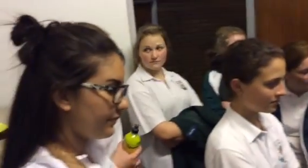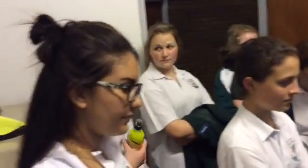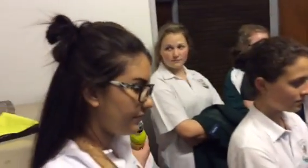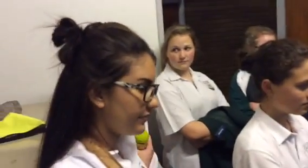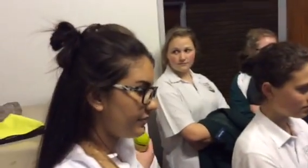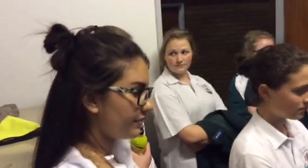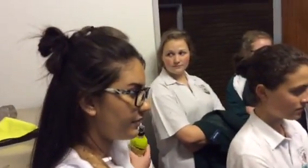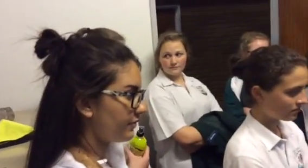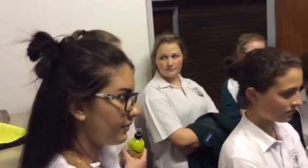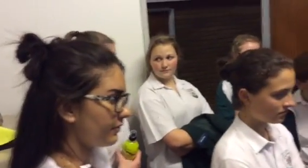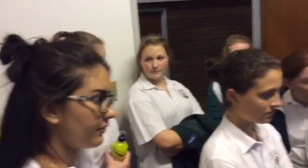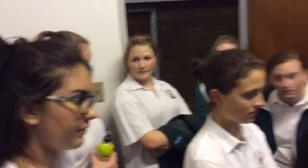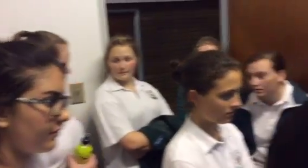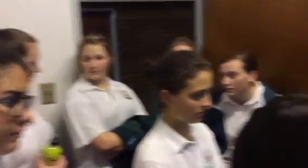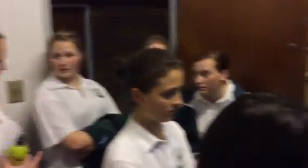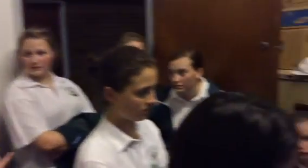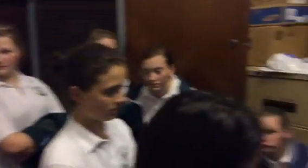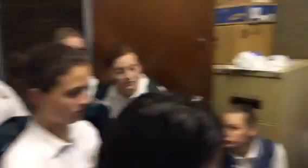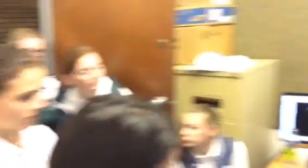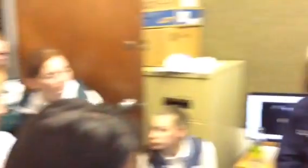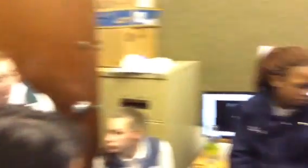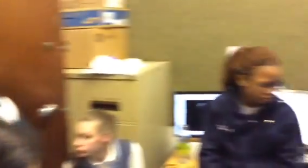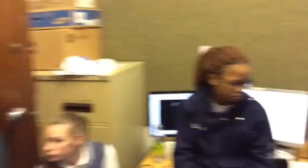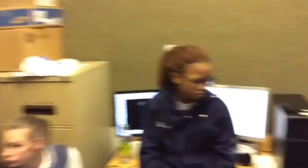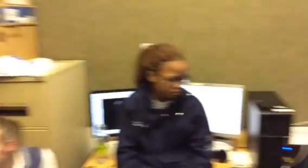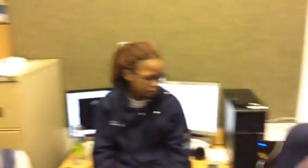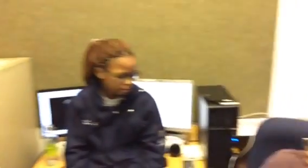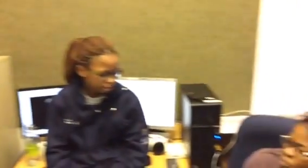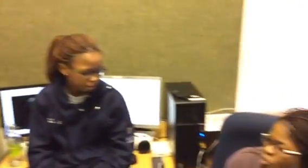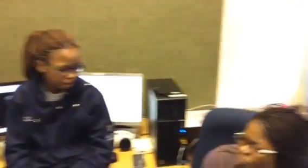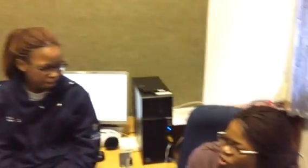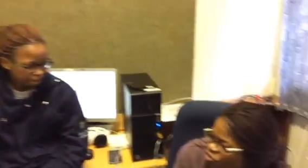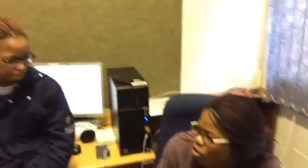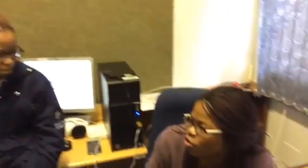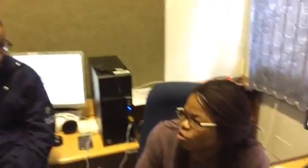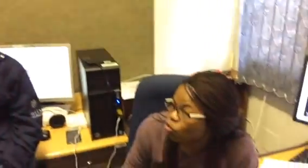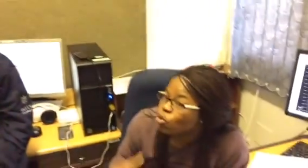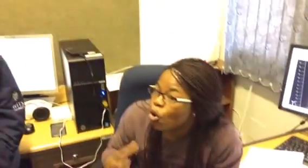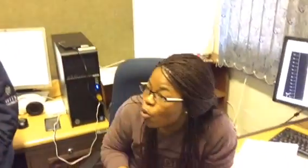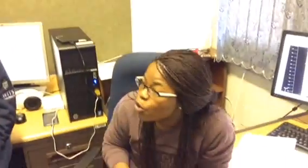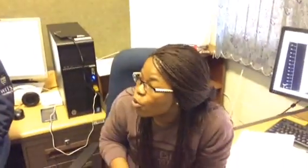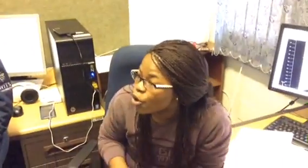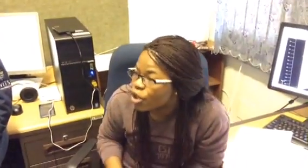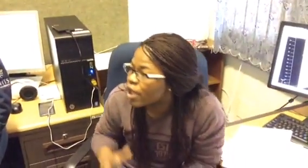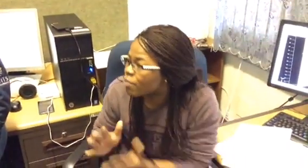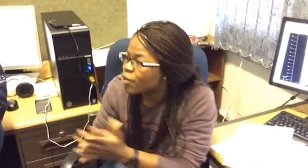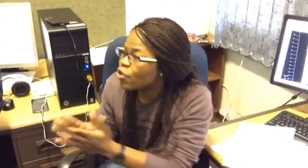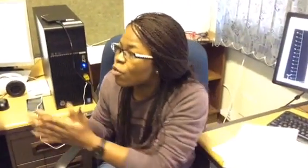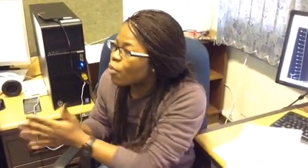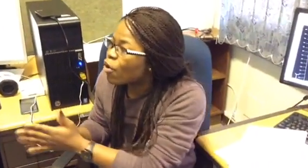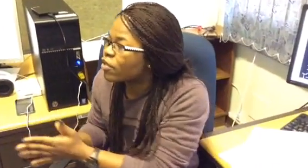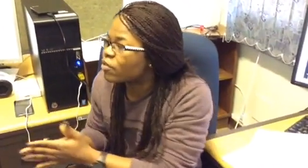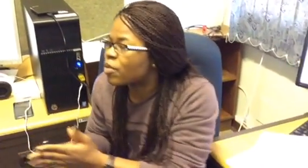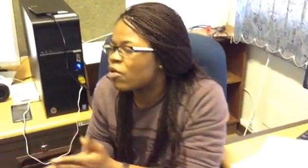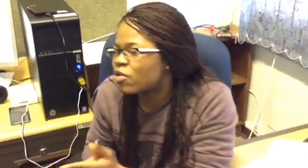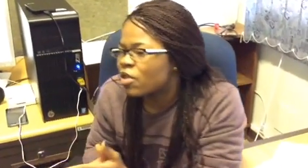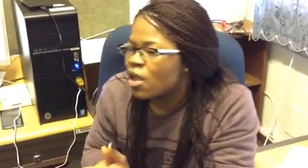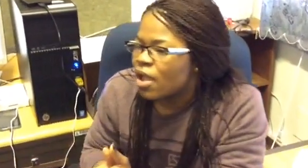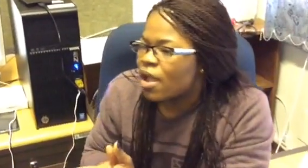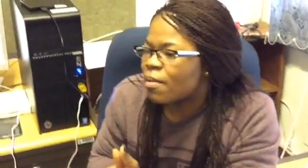it's challenging and i mean it puts it does put pressure on you to know your work and be on point because um